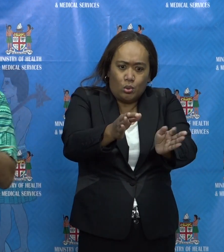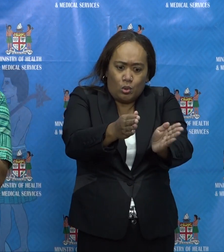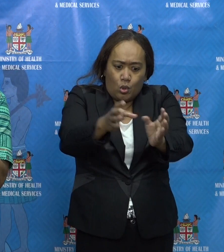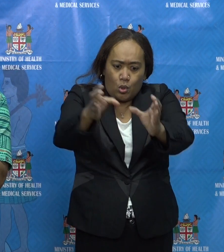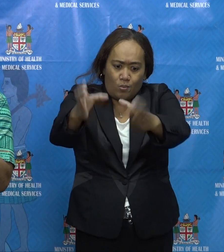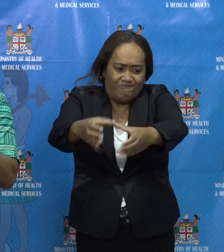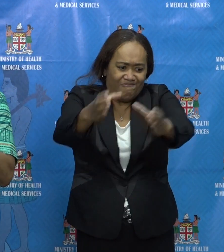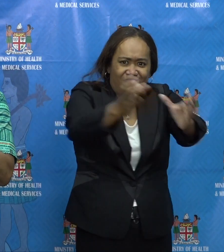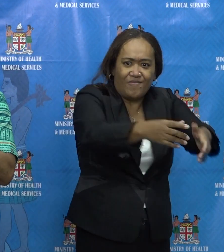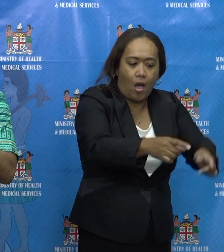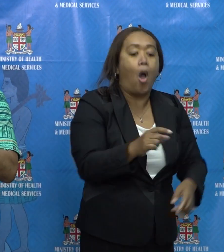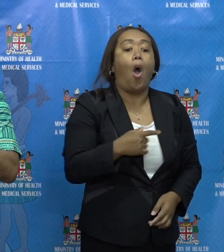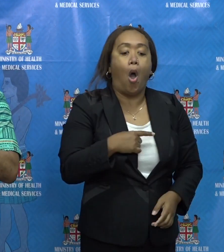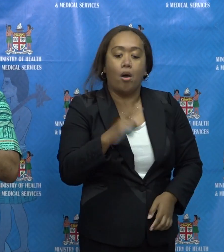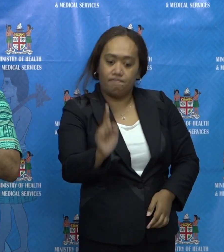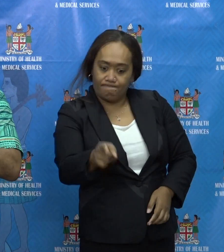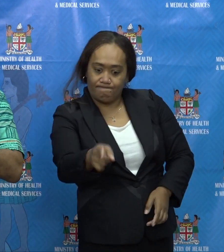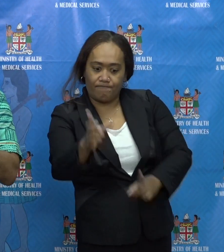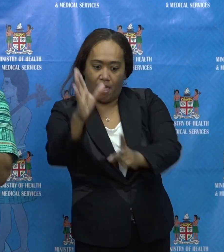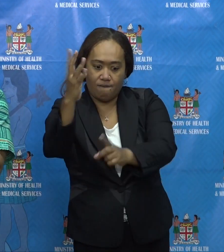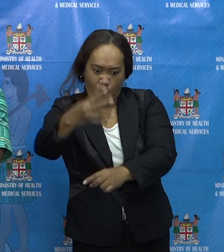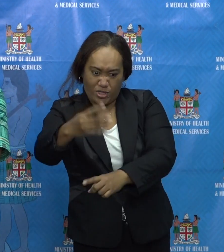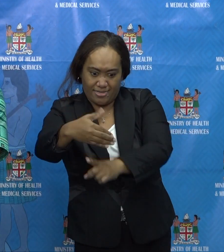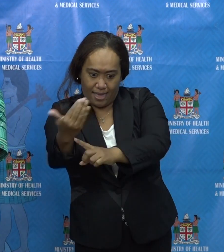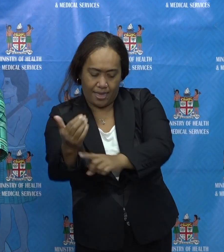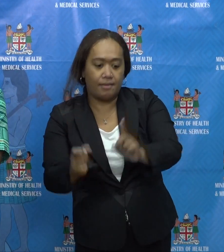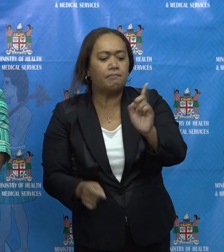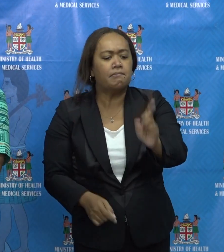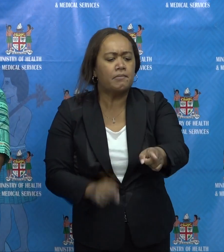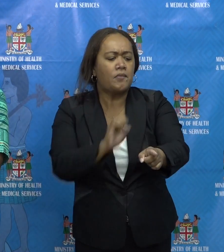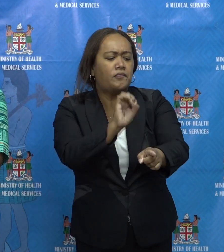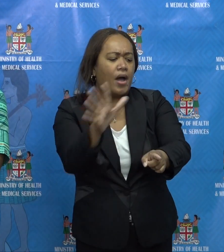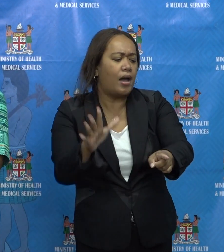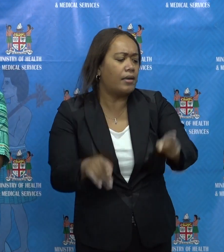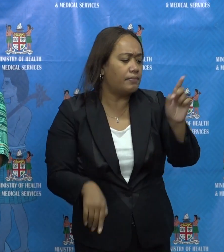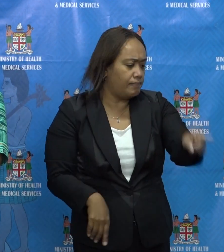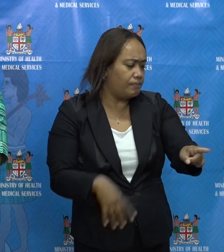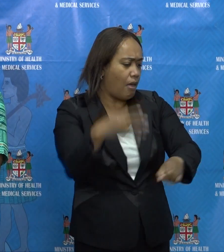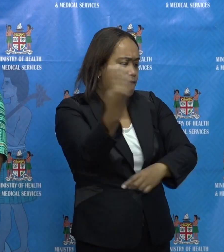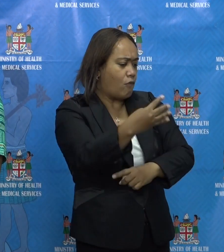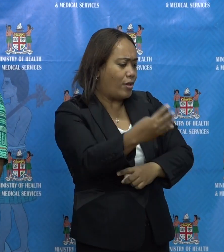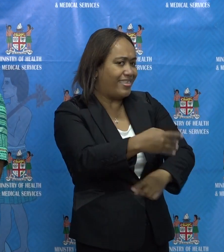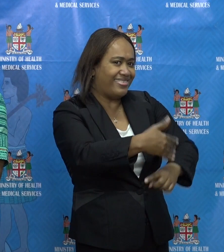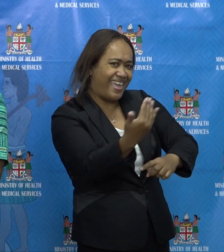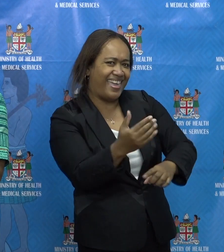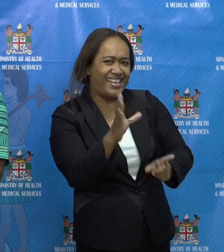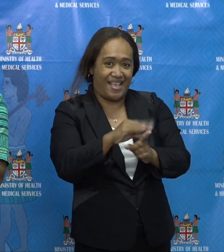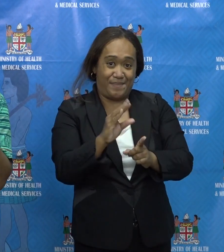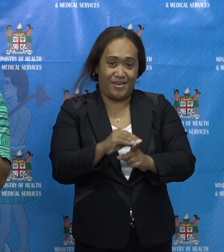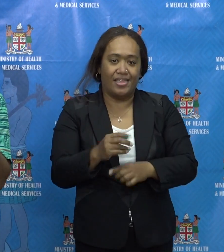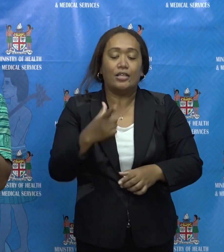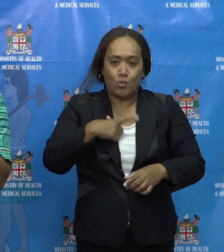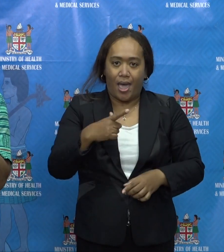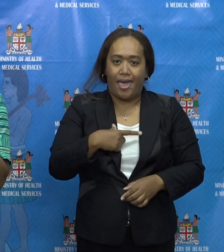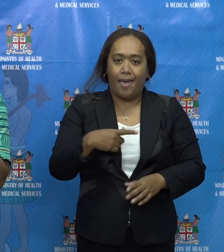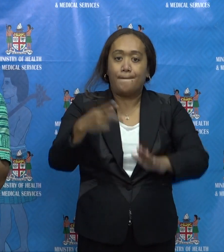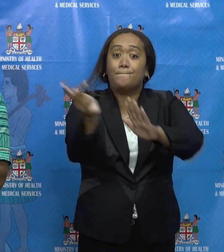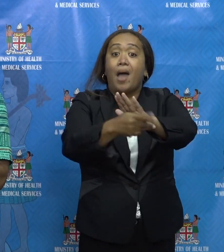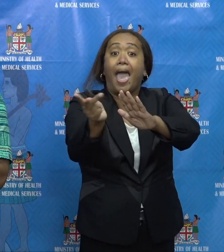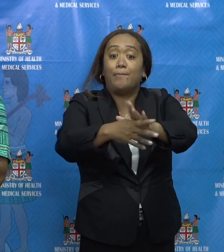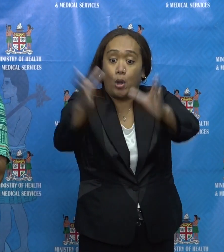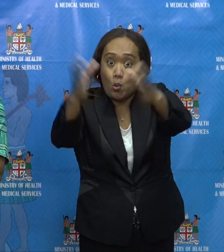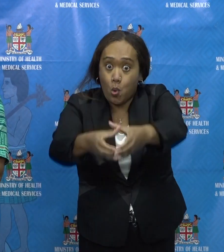no... Like, for example, for us, if the primary group is negative, the secondary group actually don't need to worry anymore.